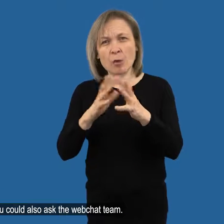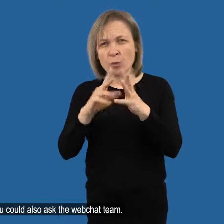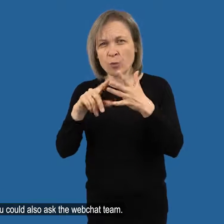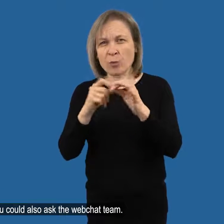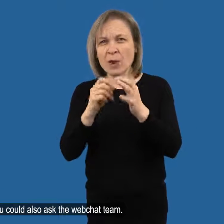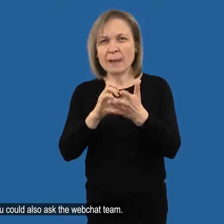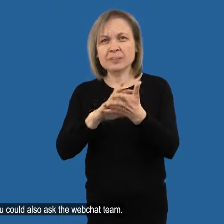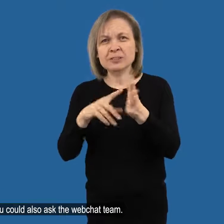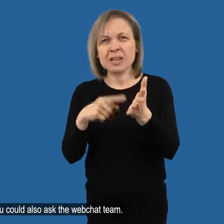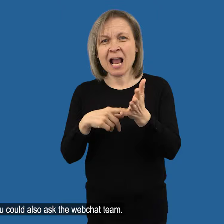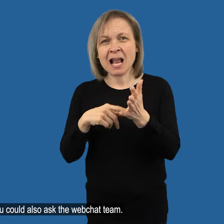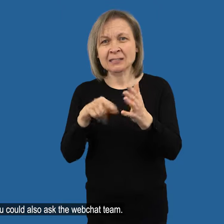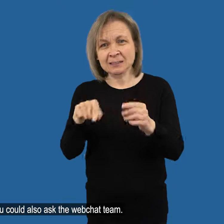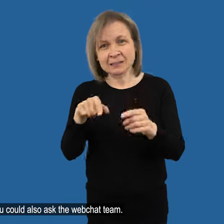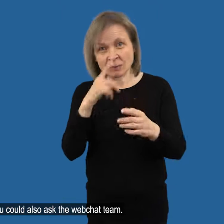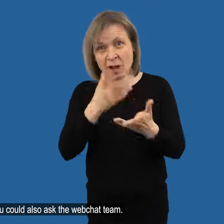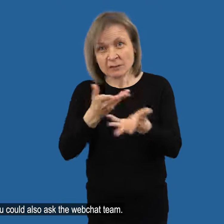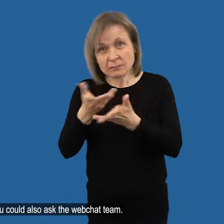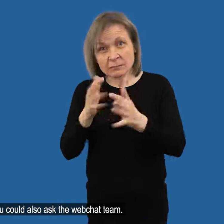You can also ask the web chat team